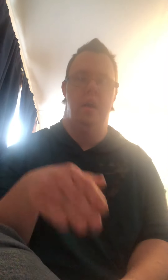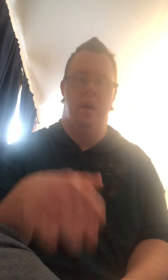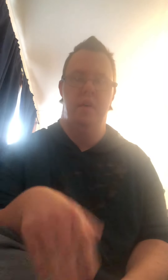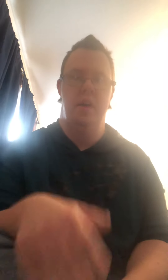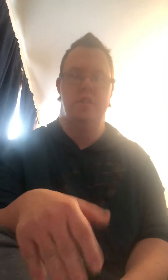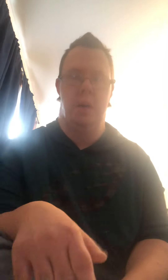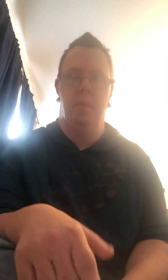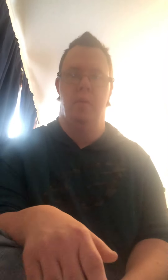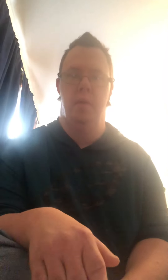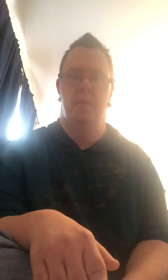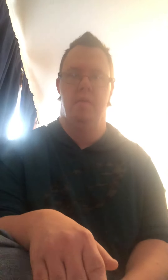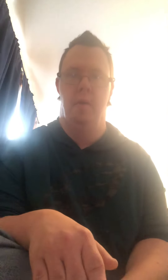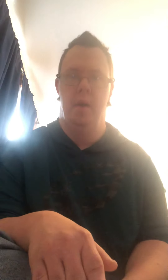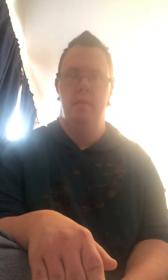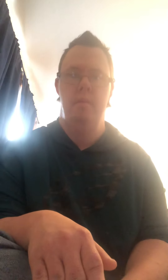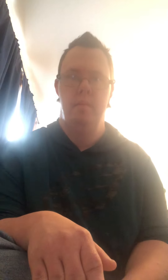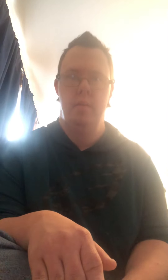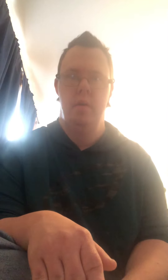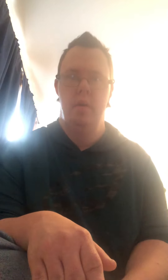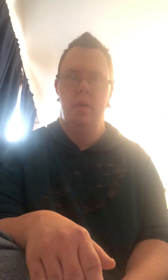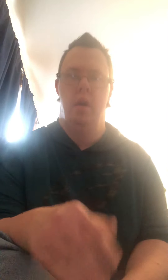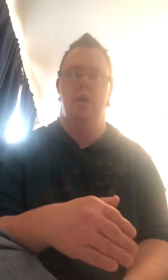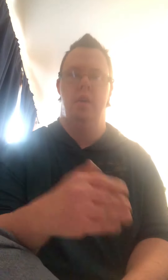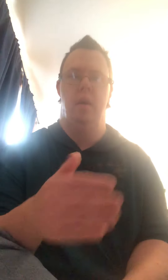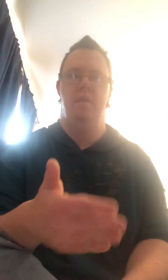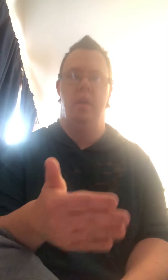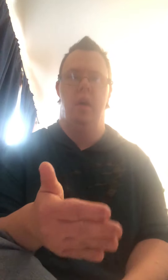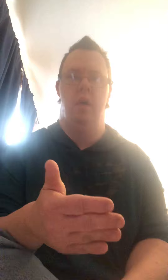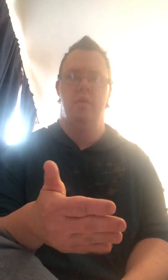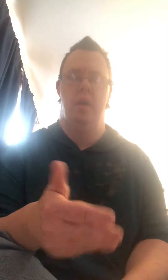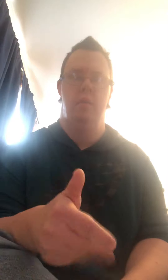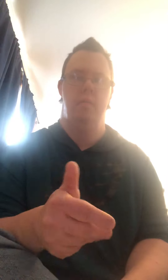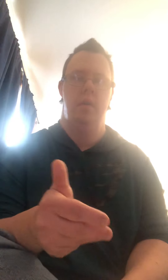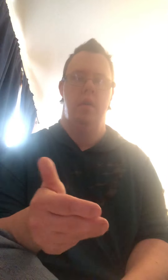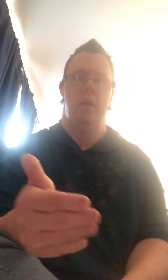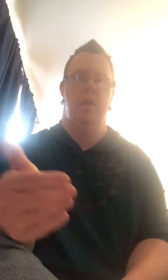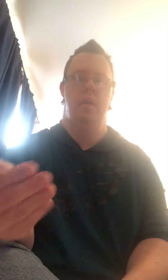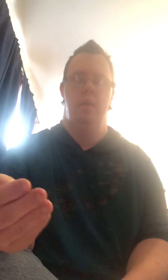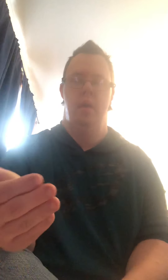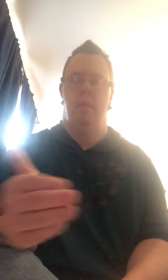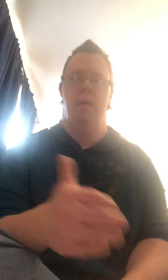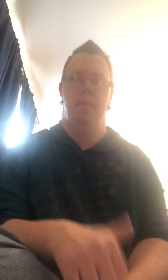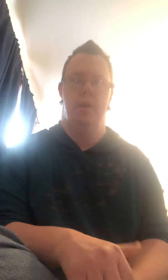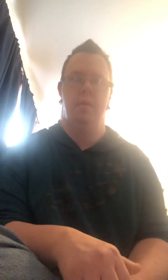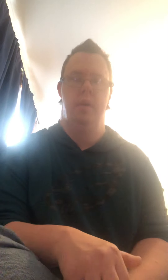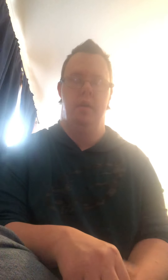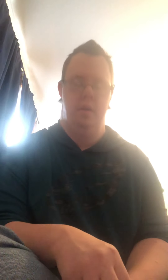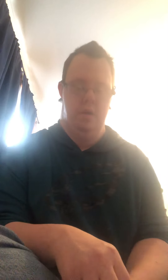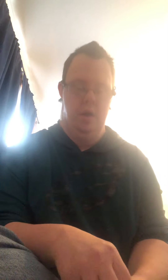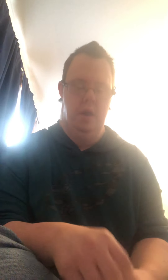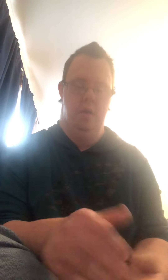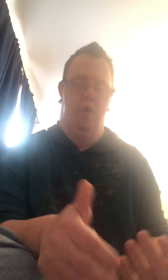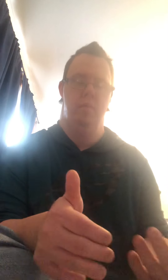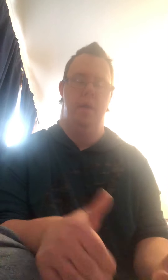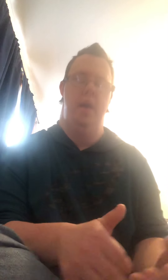never get summer bullied before until I found out is that and my best friend told me